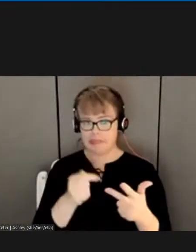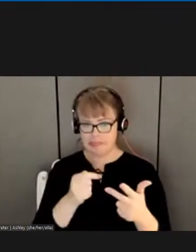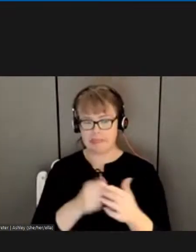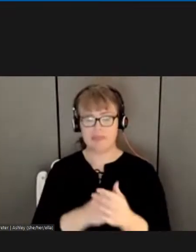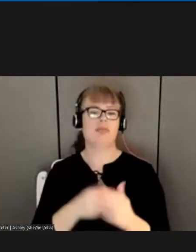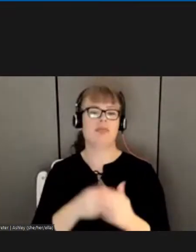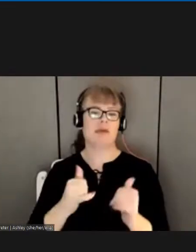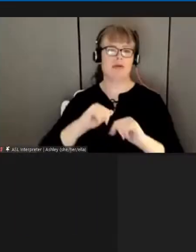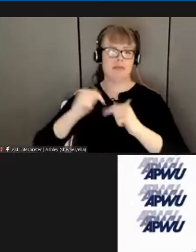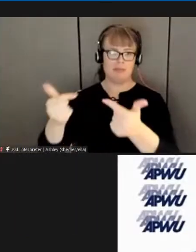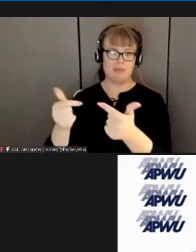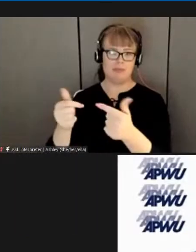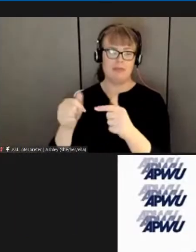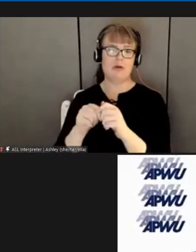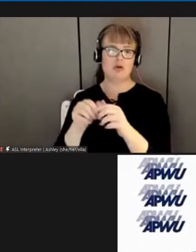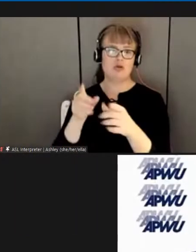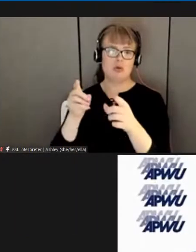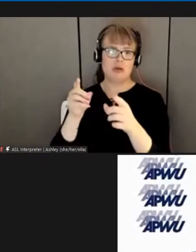Brother Steve Brooks.